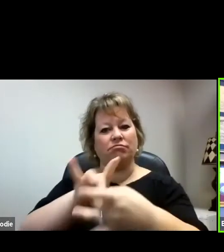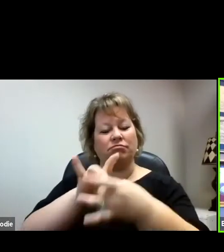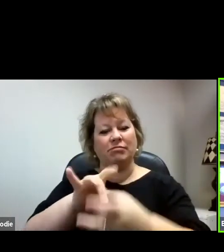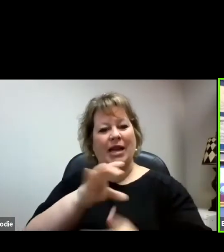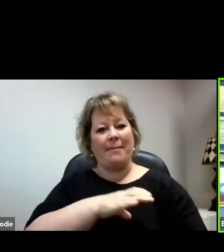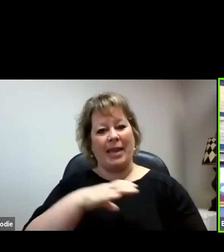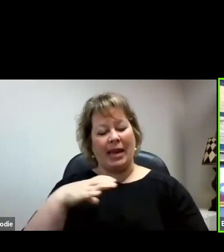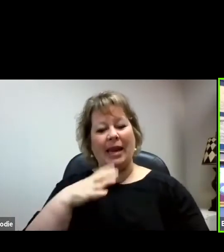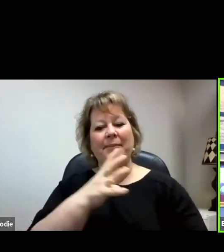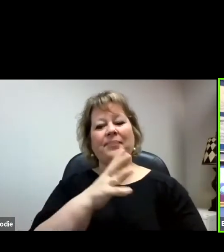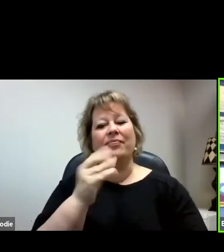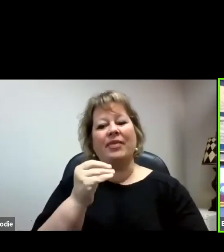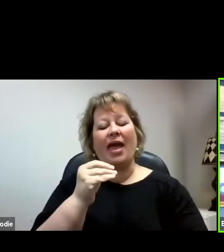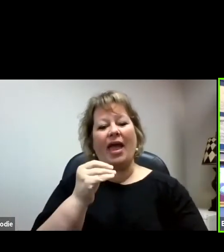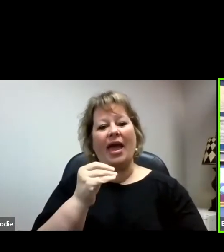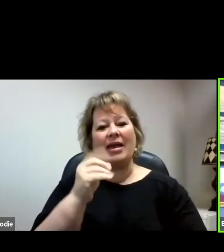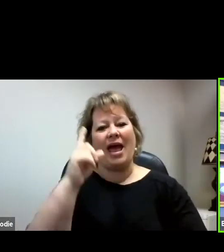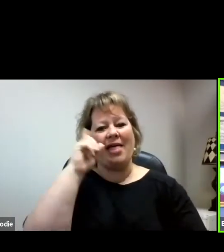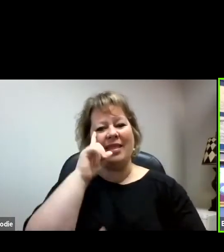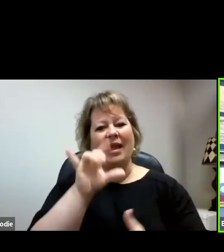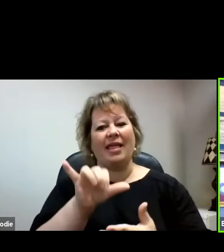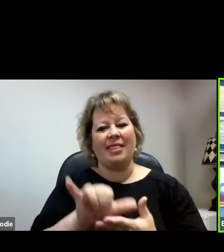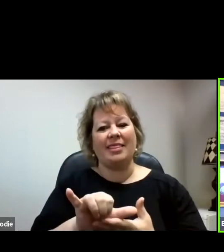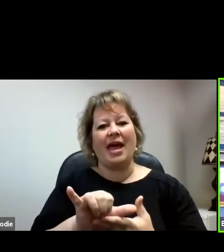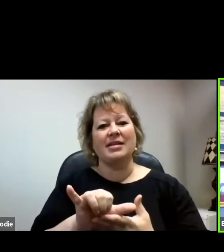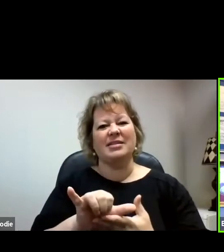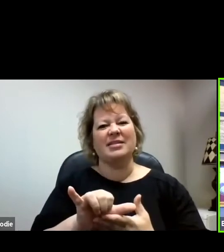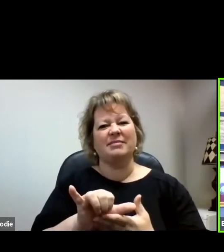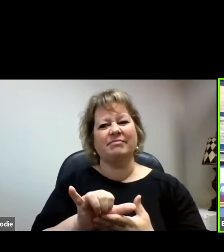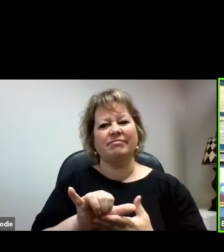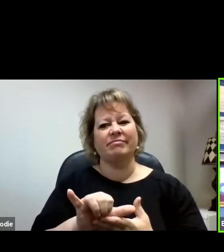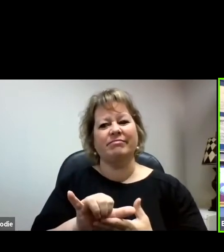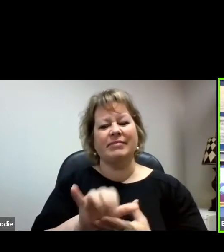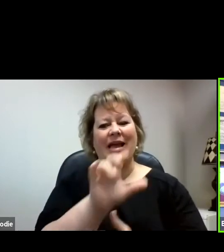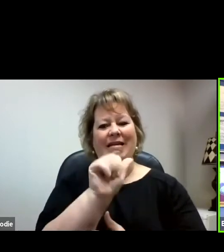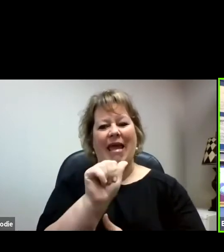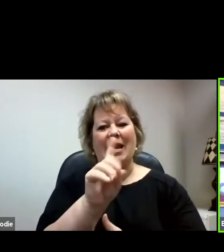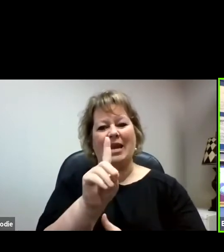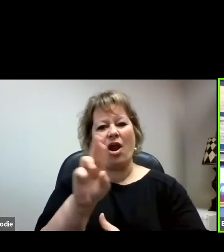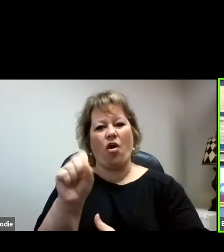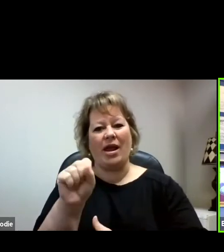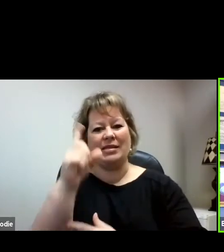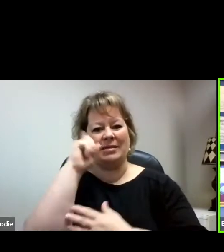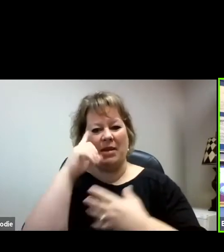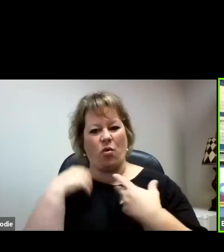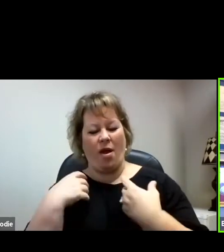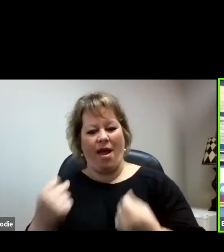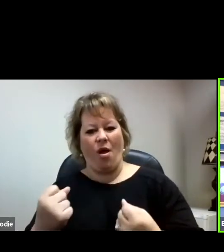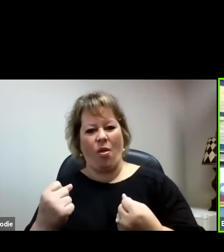in which I think that's a, from my understanding, an ADRS, Mental Health